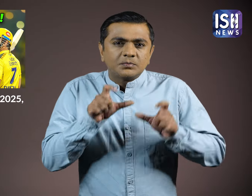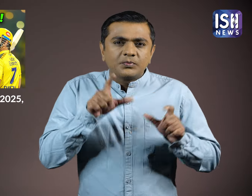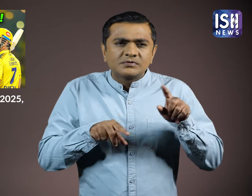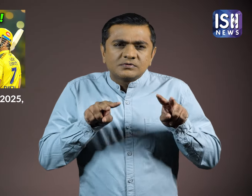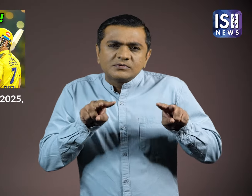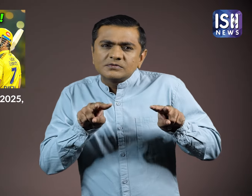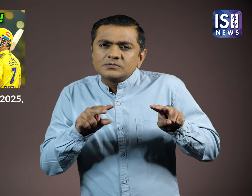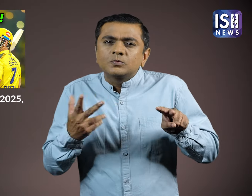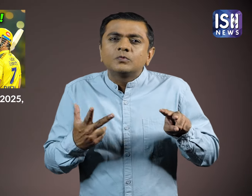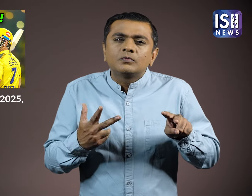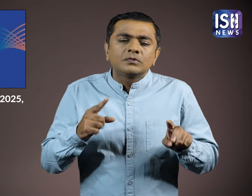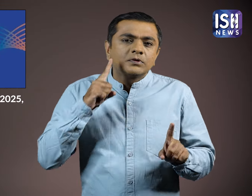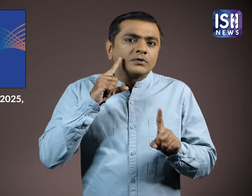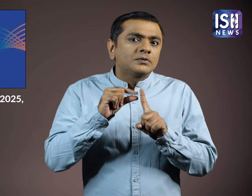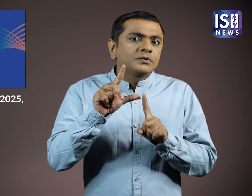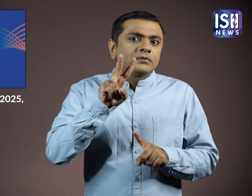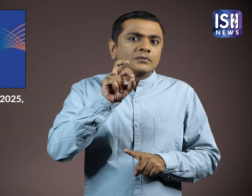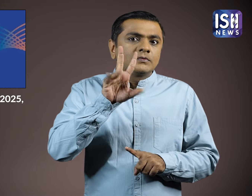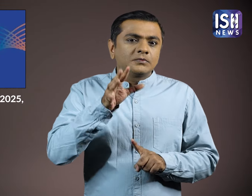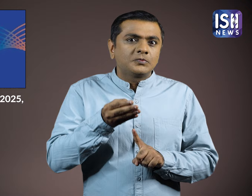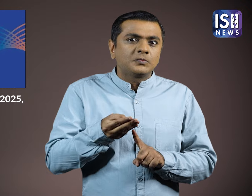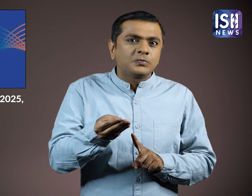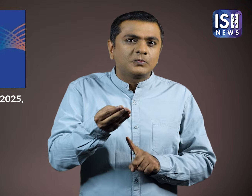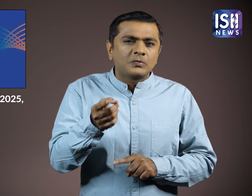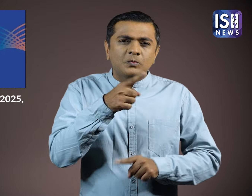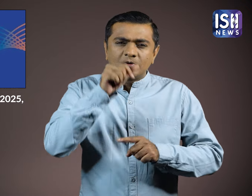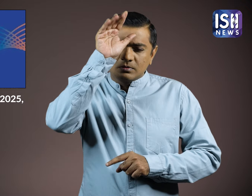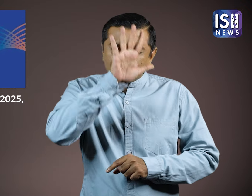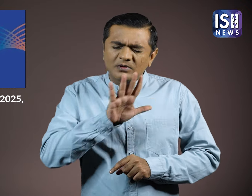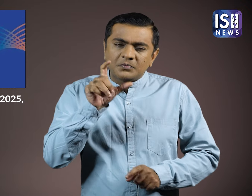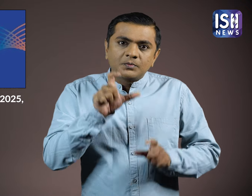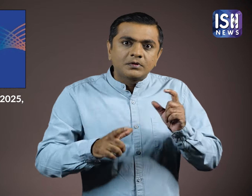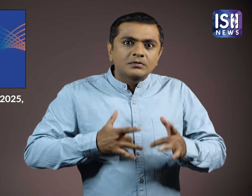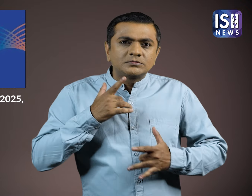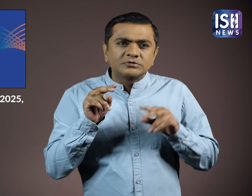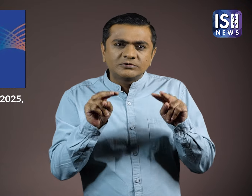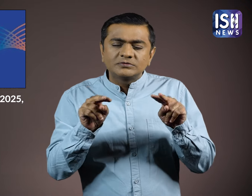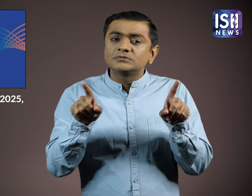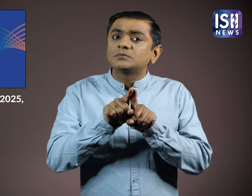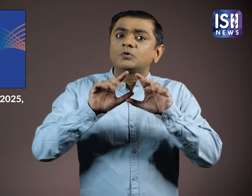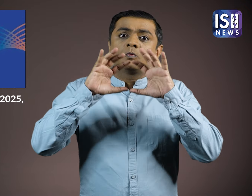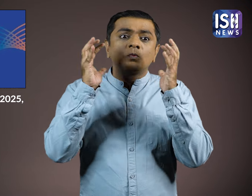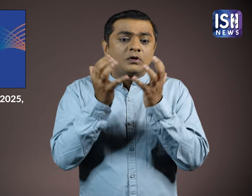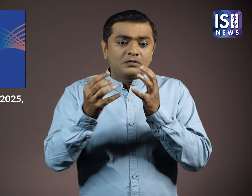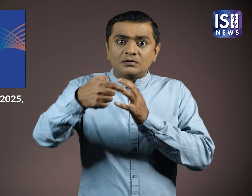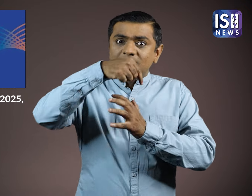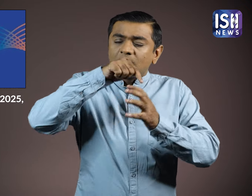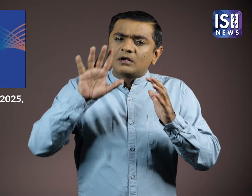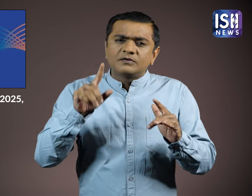Everyone is eagerly waiting for IPL 2025. Not only Indians but people worldwide are